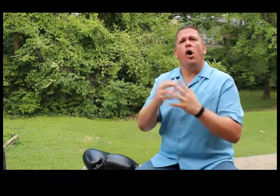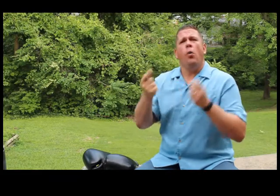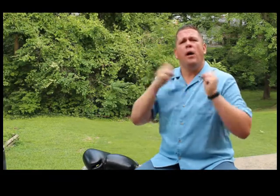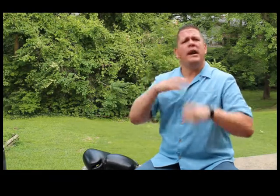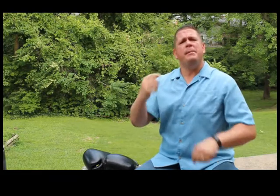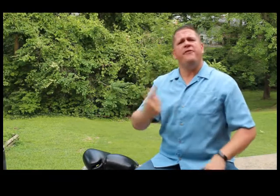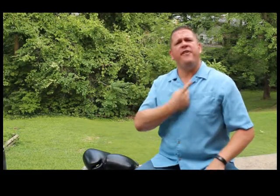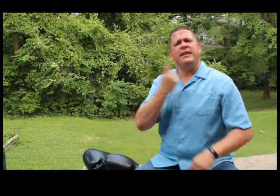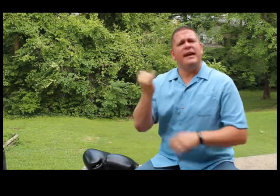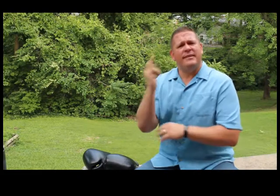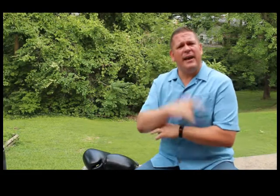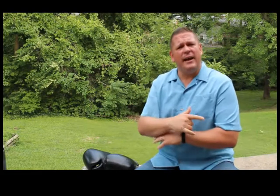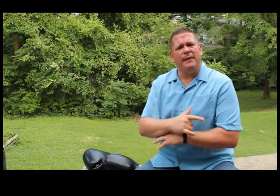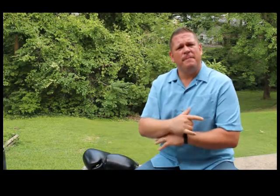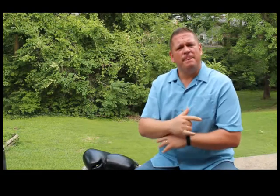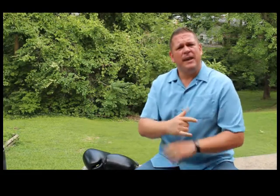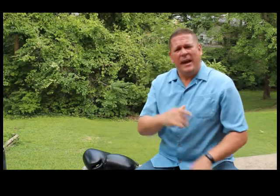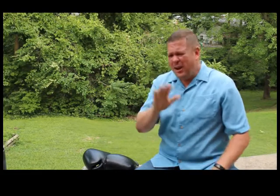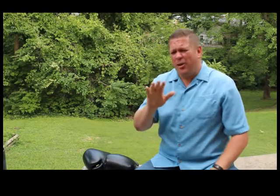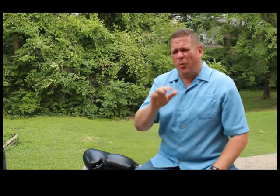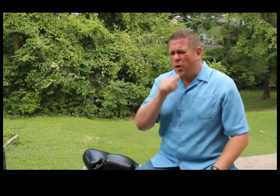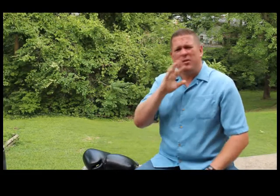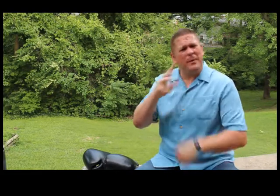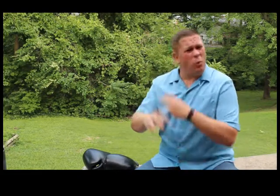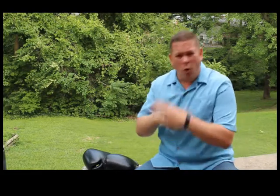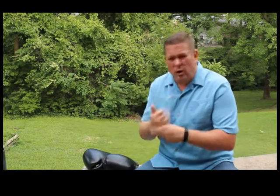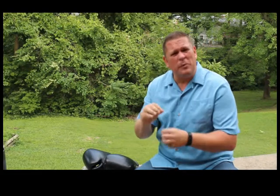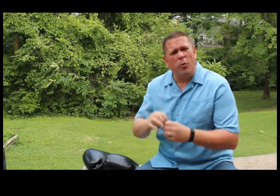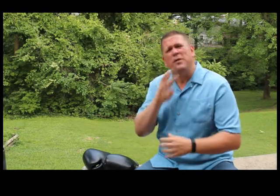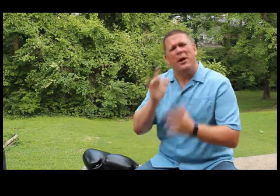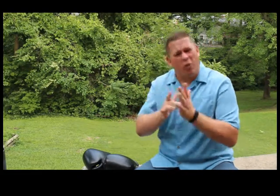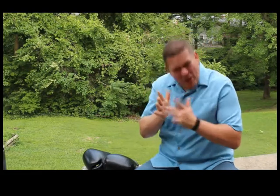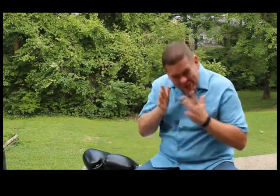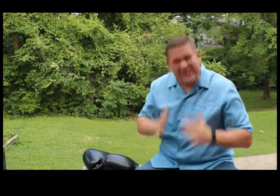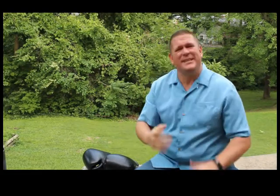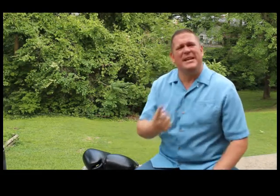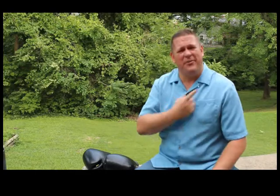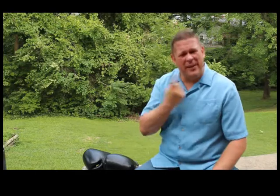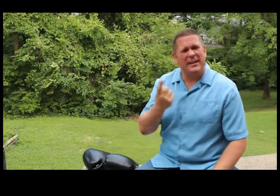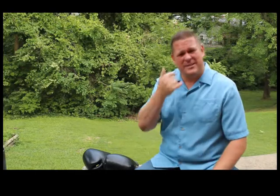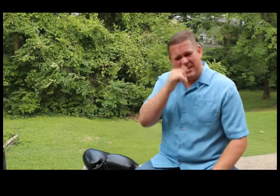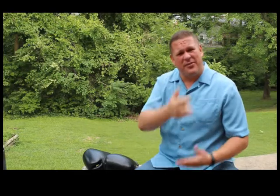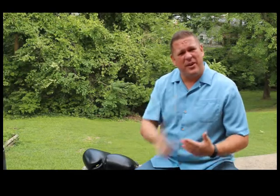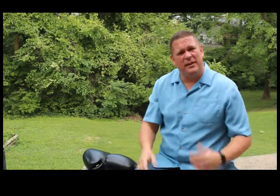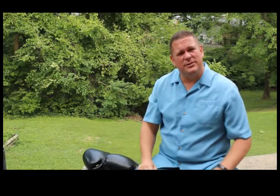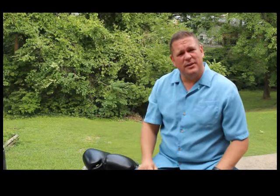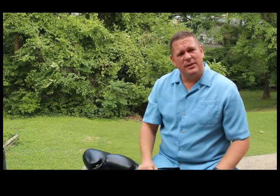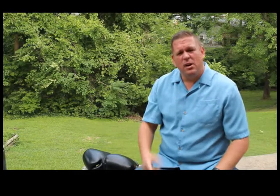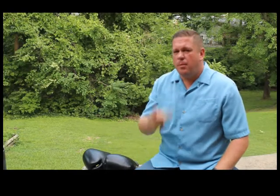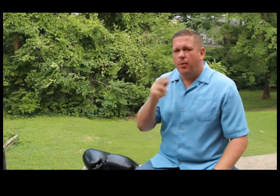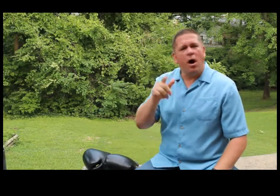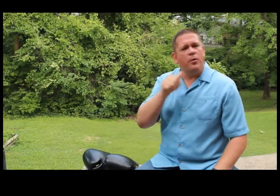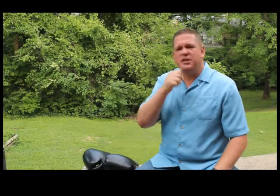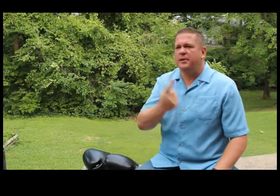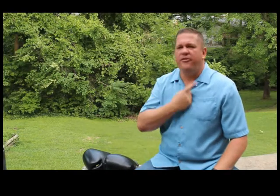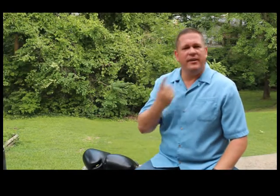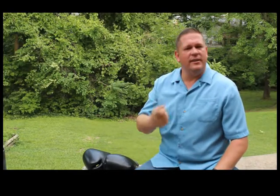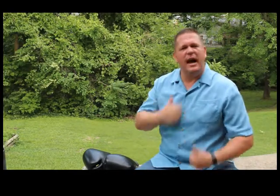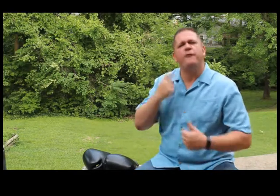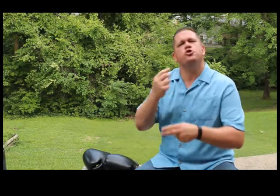What can I be offended at today? And look, we're not talking about the world anymore. We're talking about Christians getting offended at silly things. Paul wasn't going be offended. Life was